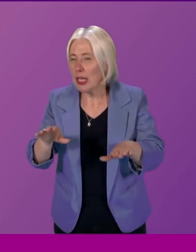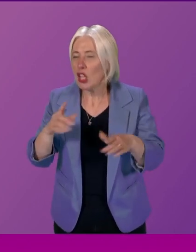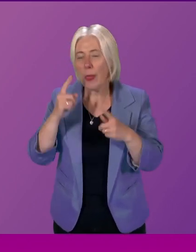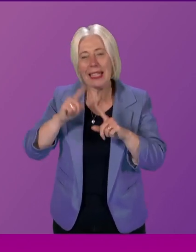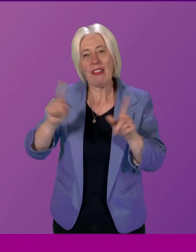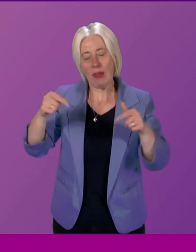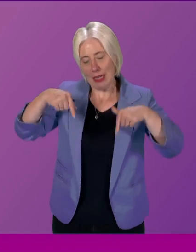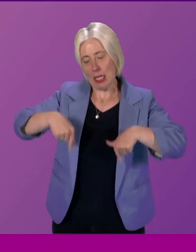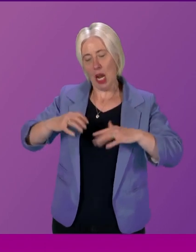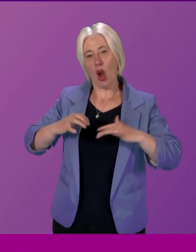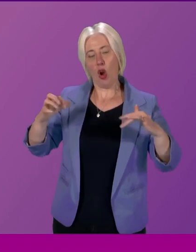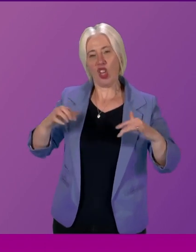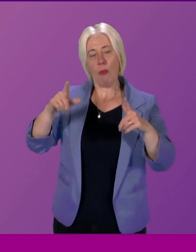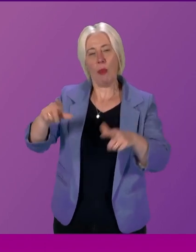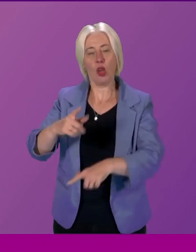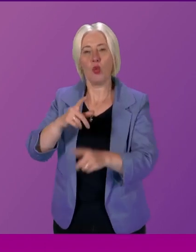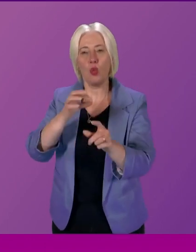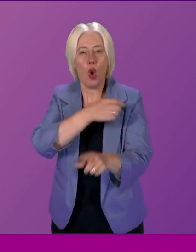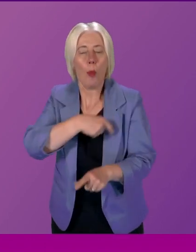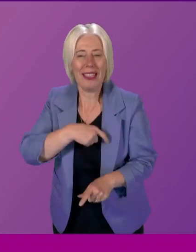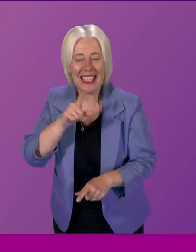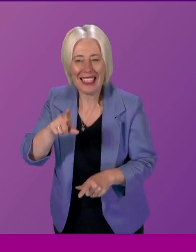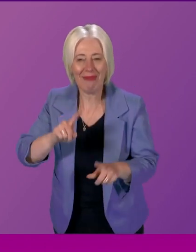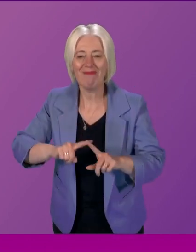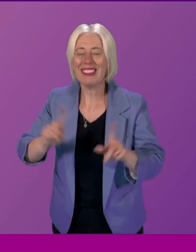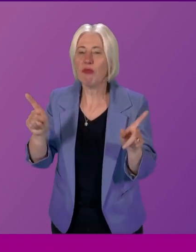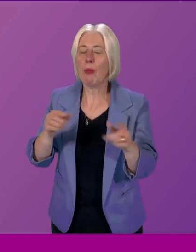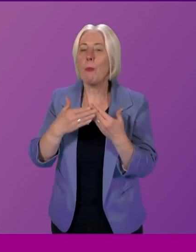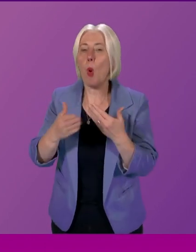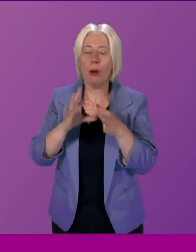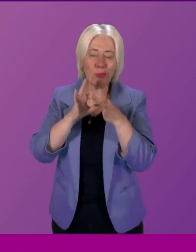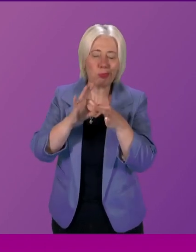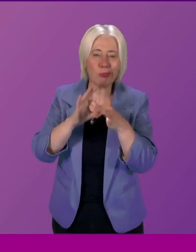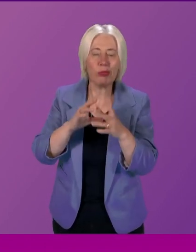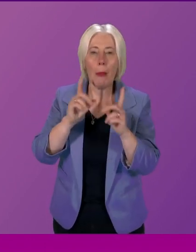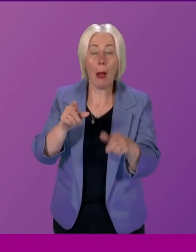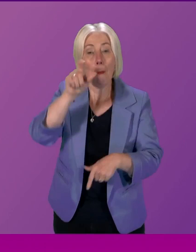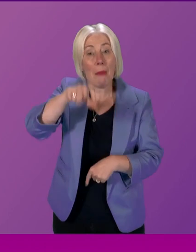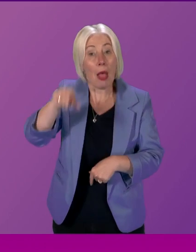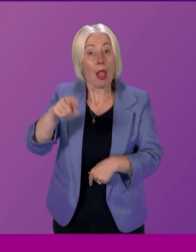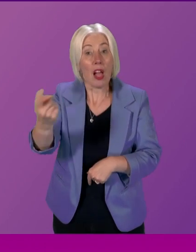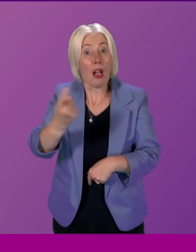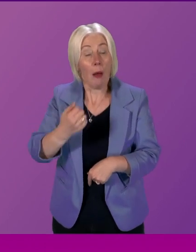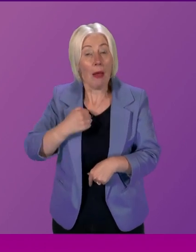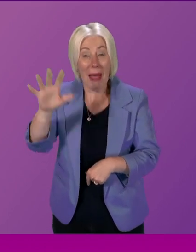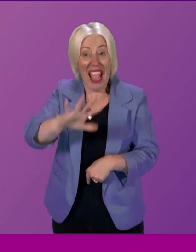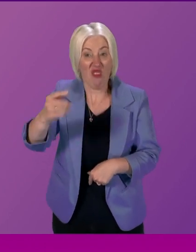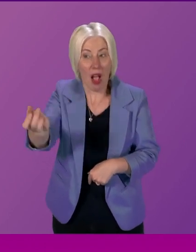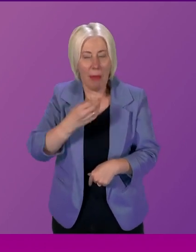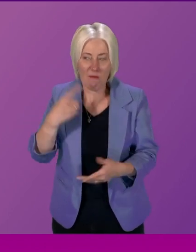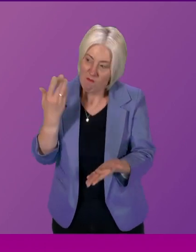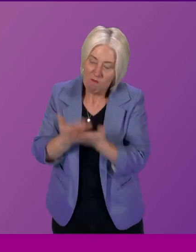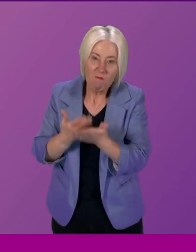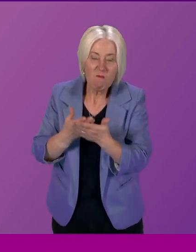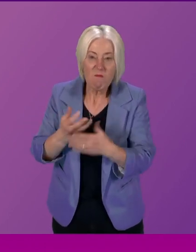the committees and the committees have more opportunity to engage as I was going to say I get constituents coming in demanding that I ask a minister or the first